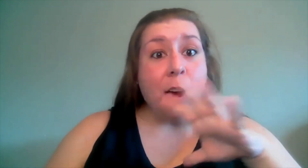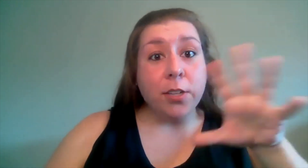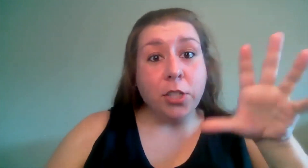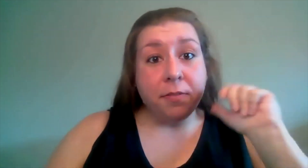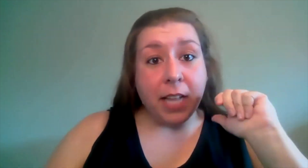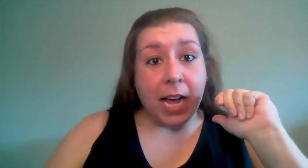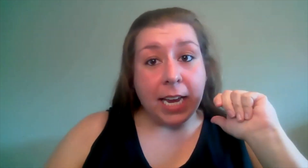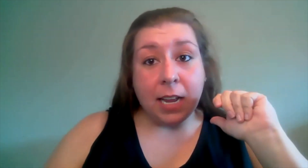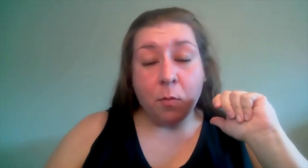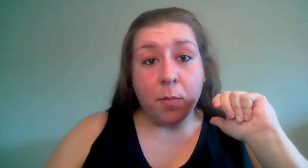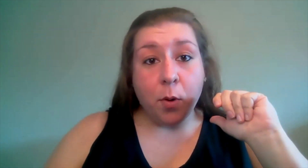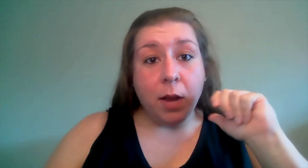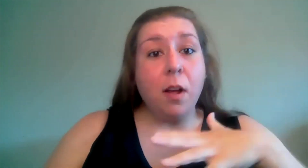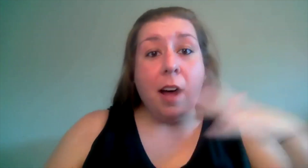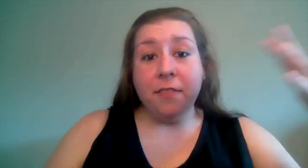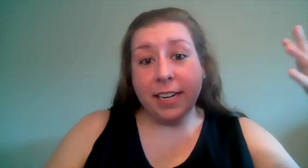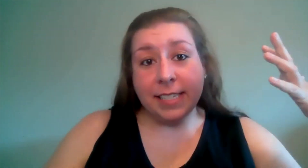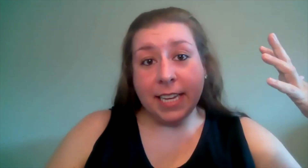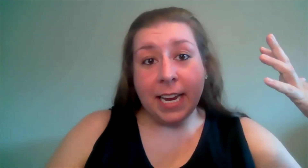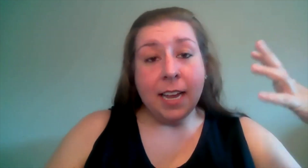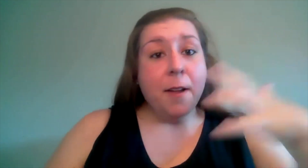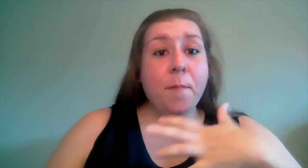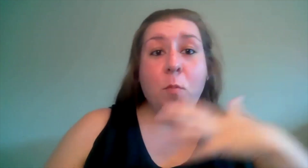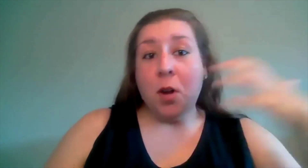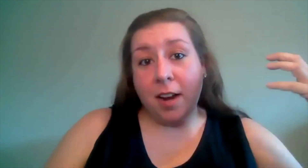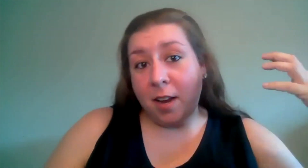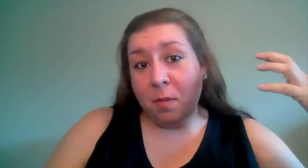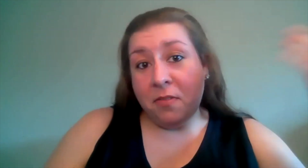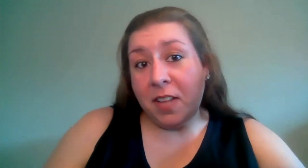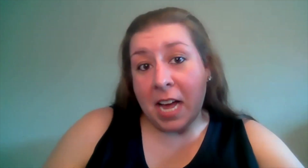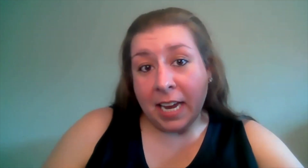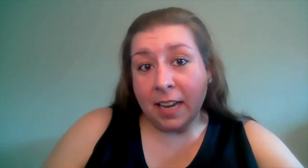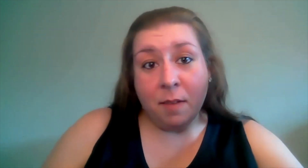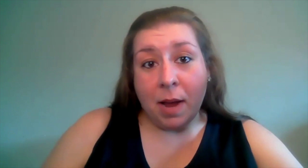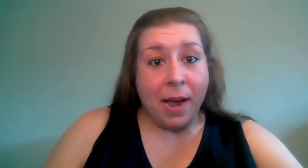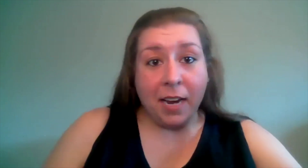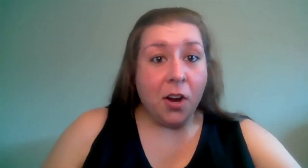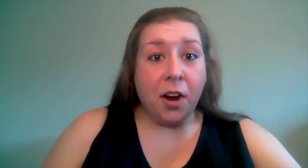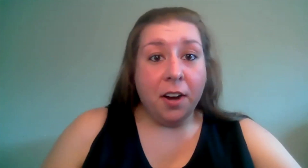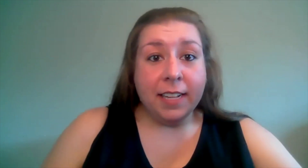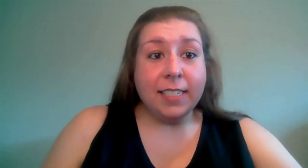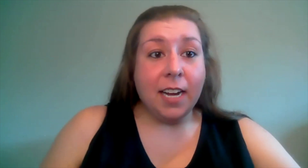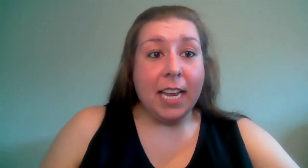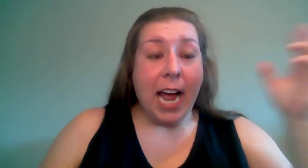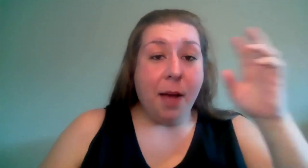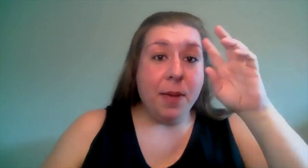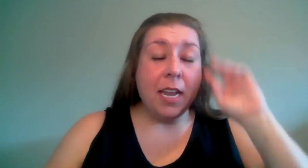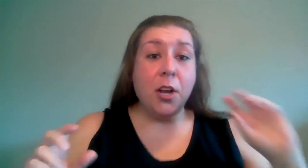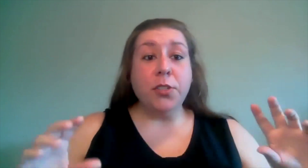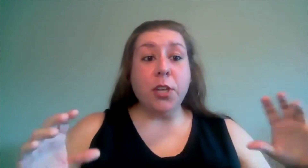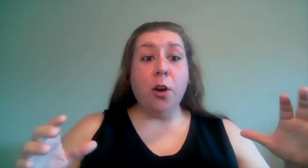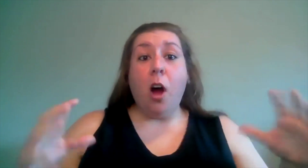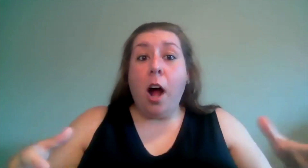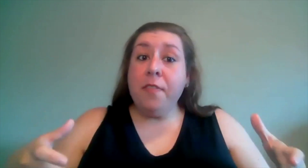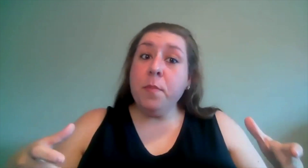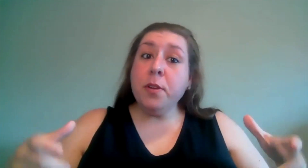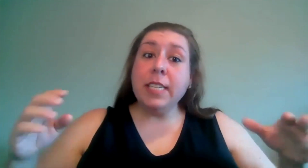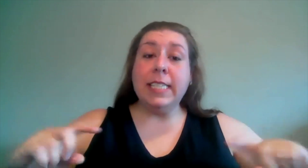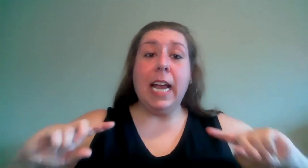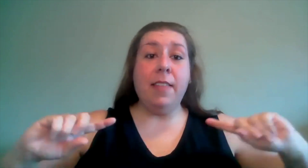they all start flying at one point well obviously we're not going to be flying in my backyard that's not going to happen so on the music stand